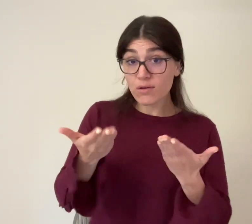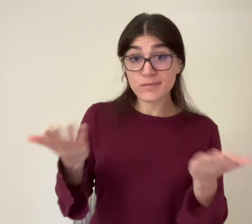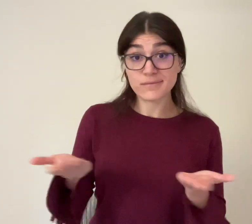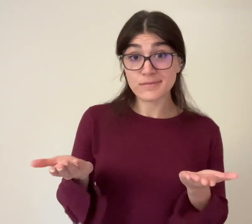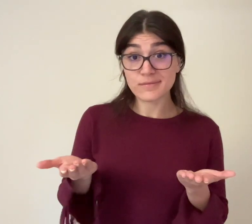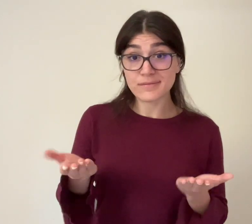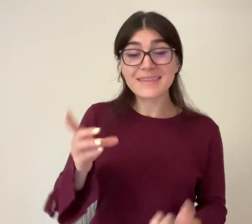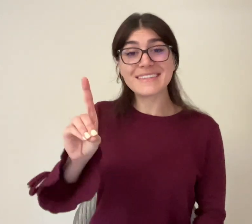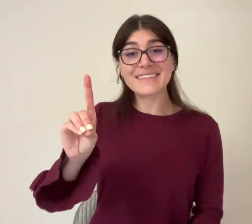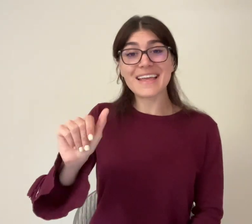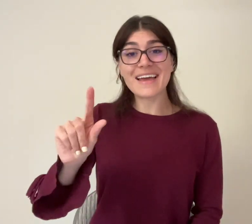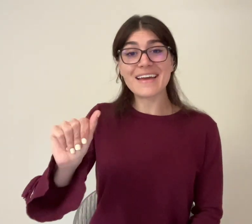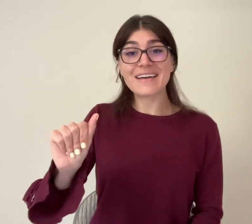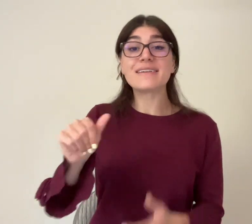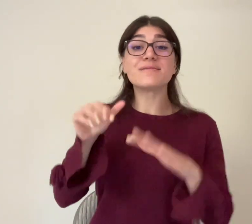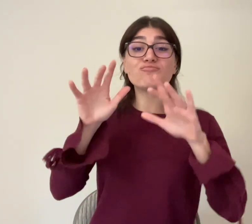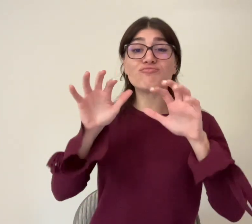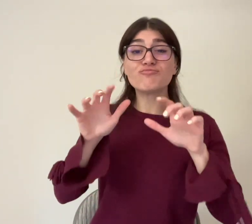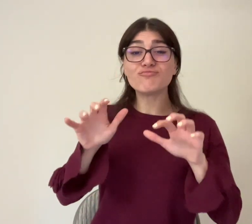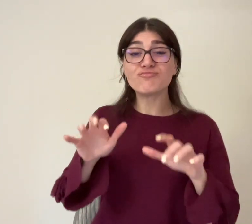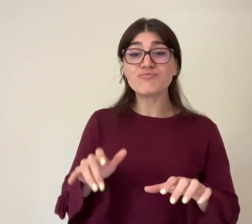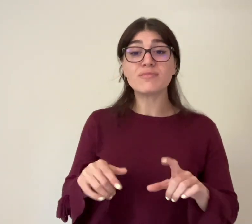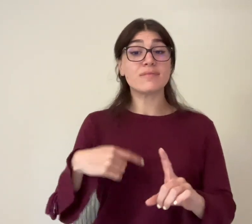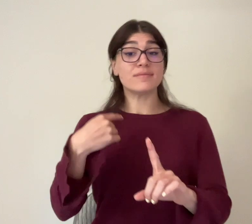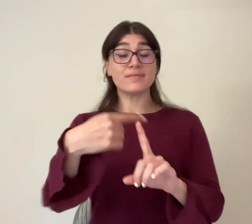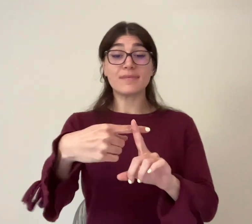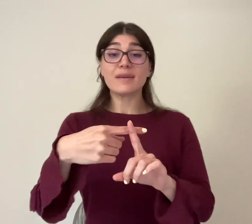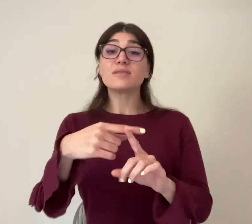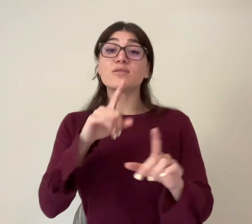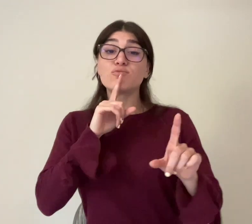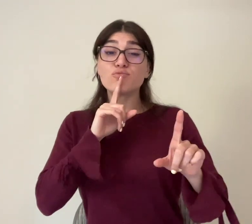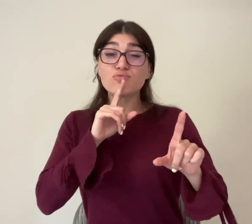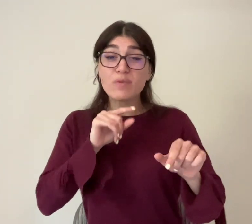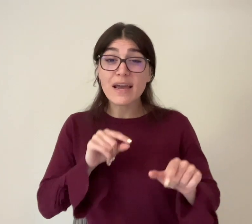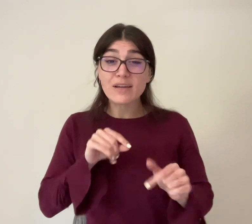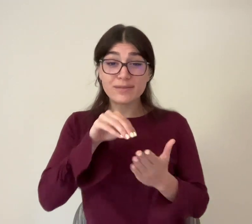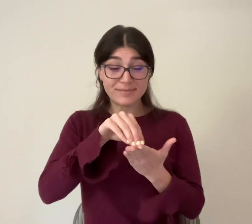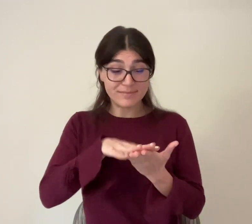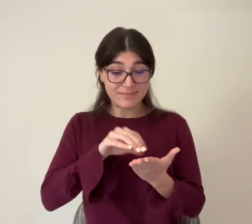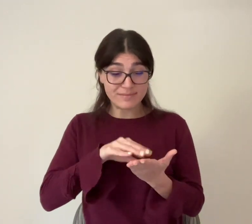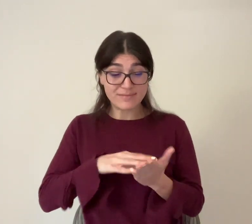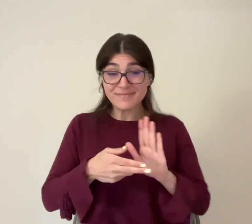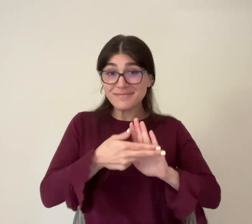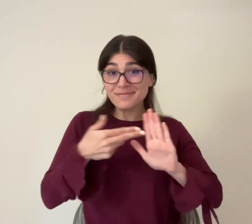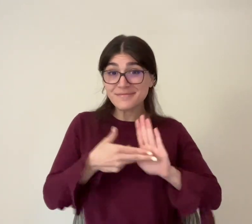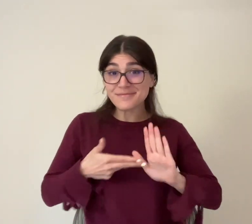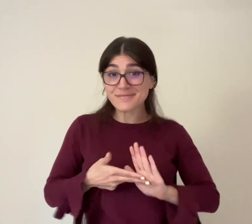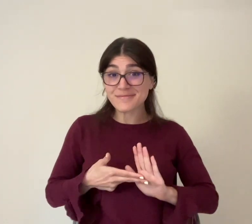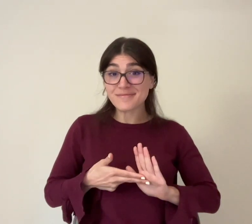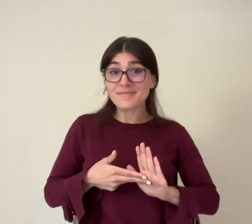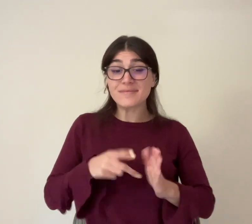Additionally, we offer data entry and records indexing services,